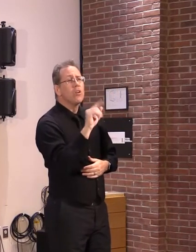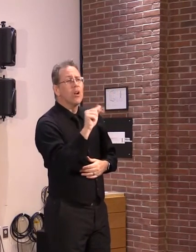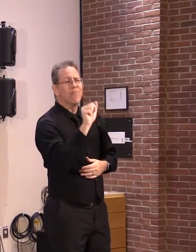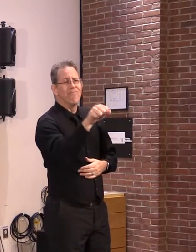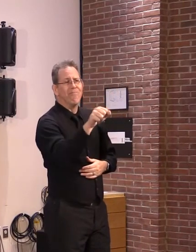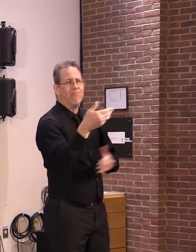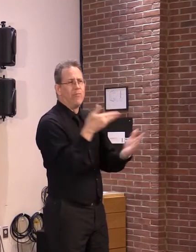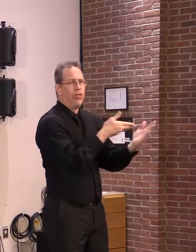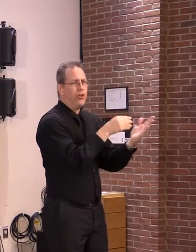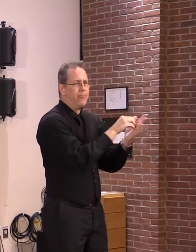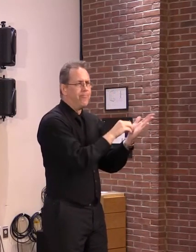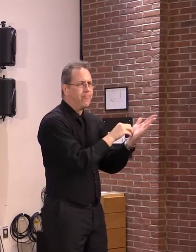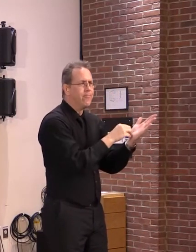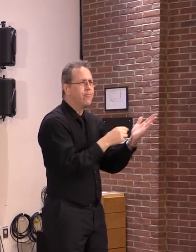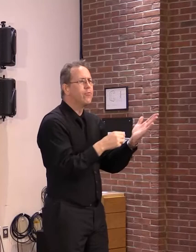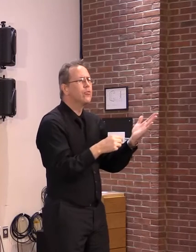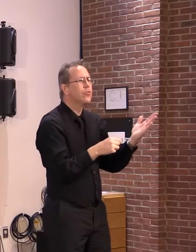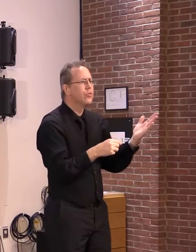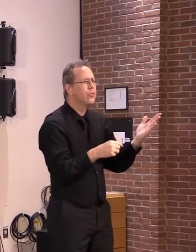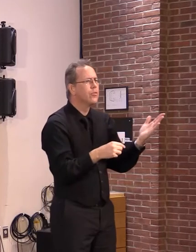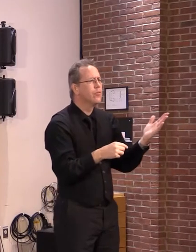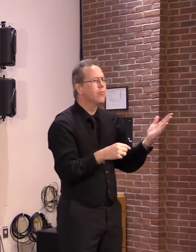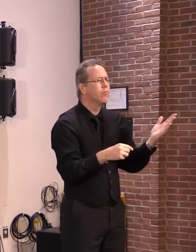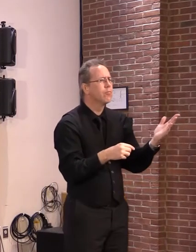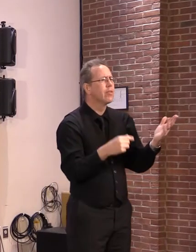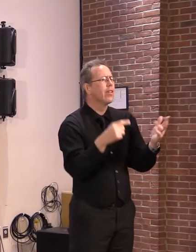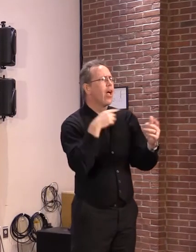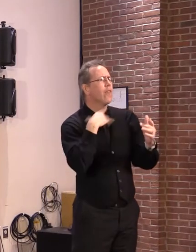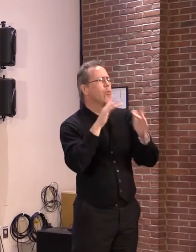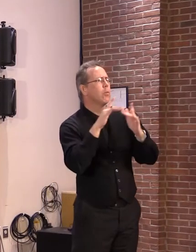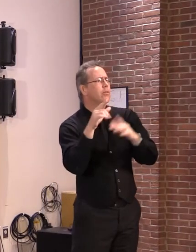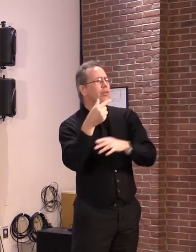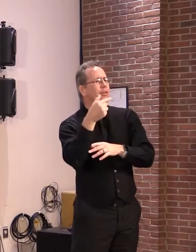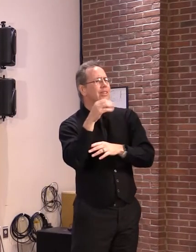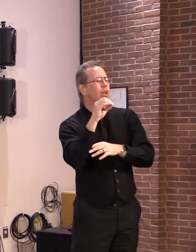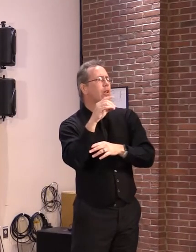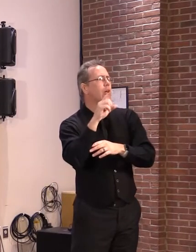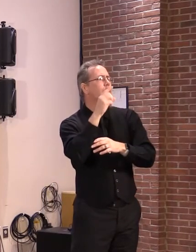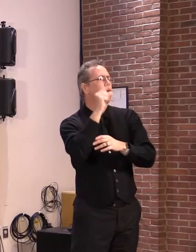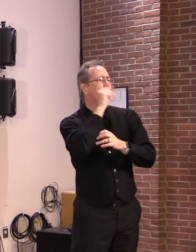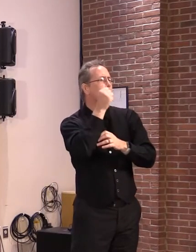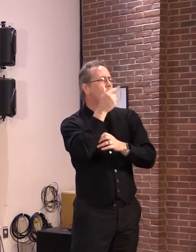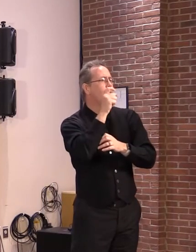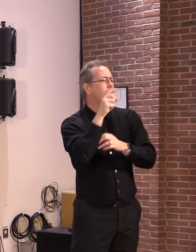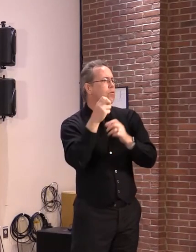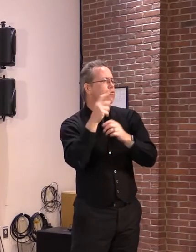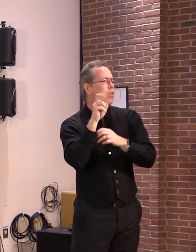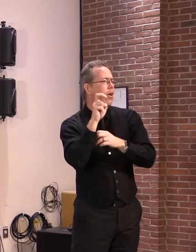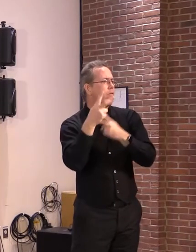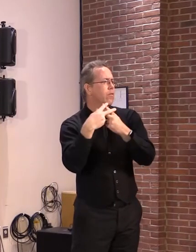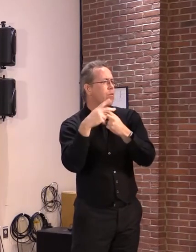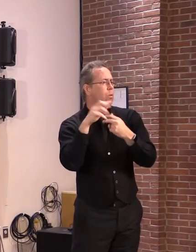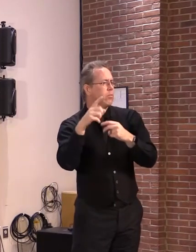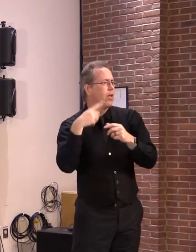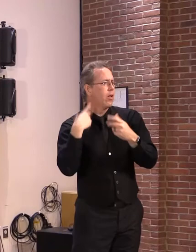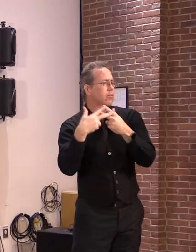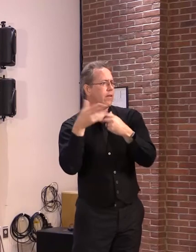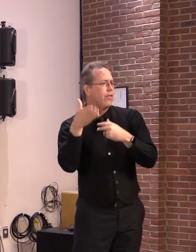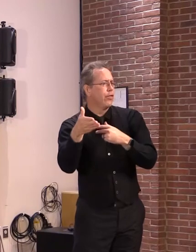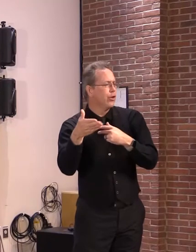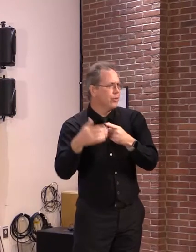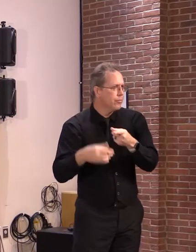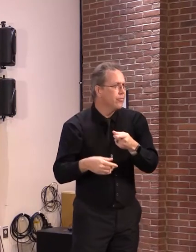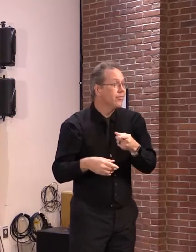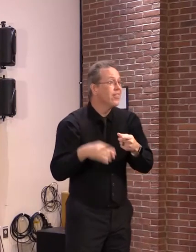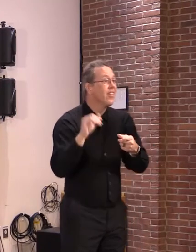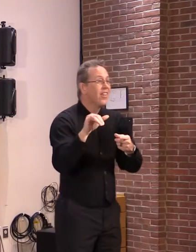website which will continue to be available and in fact it's data that we in the health